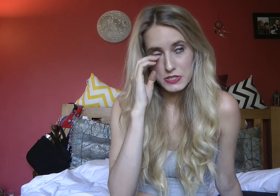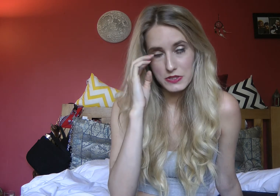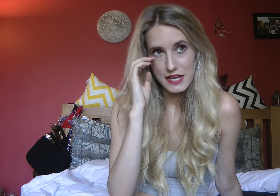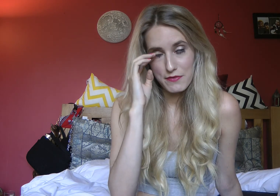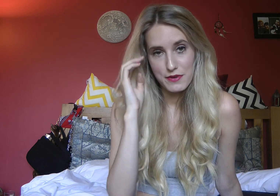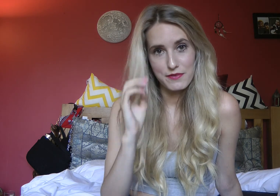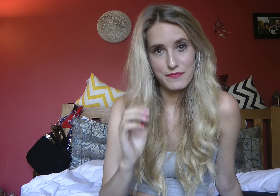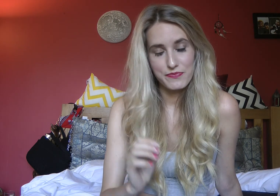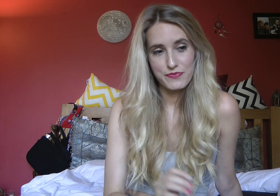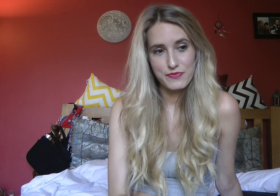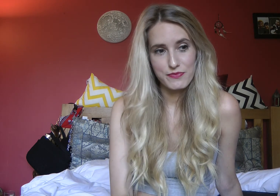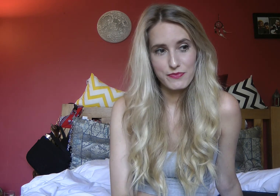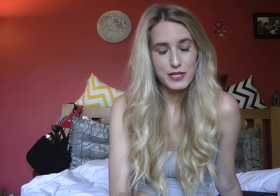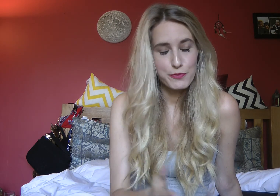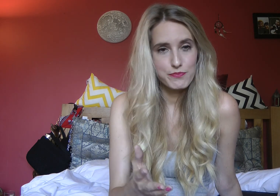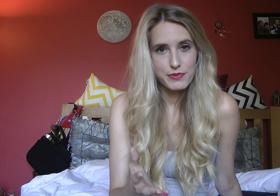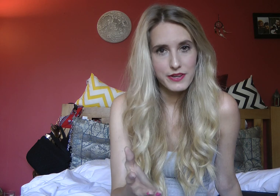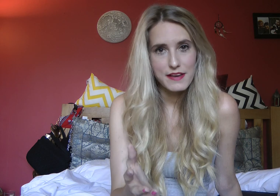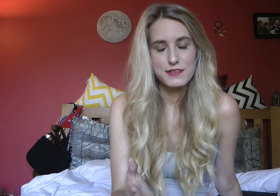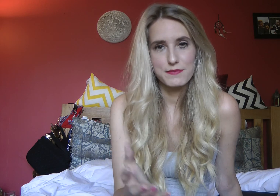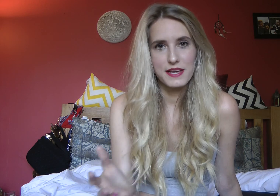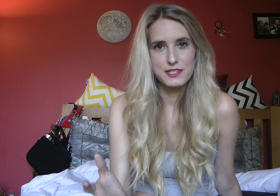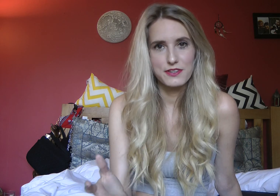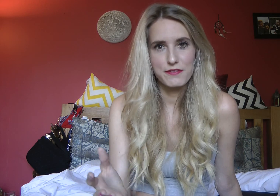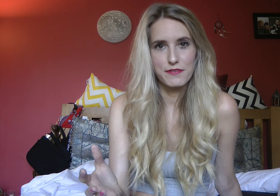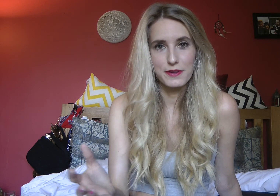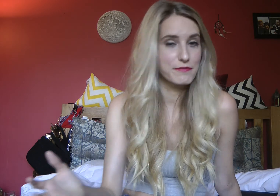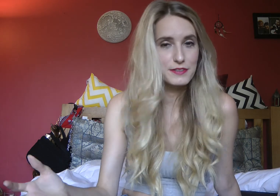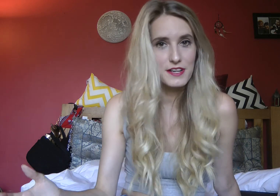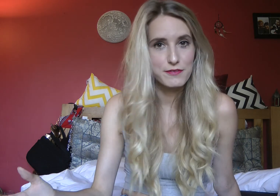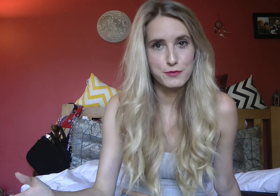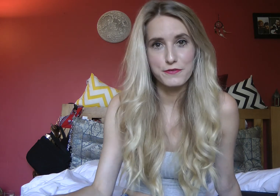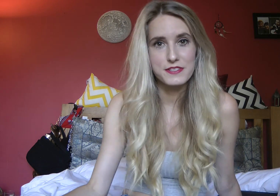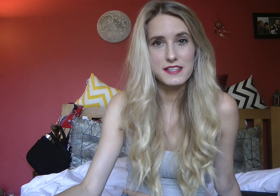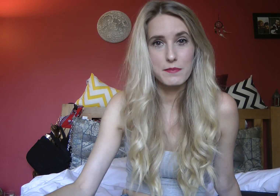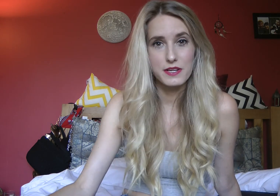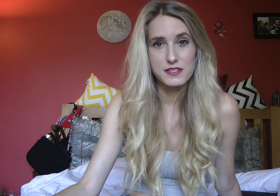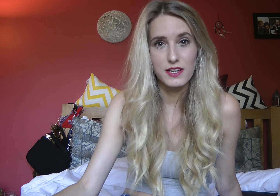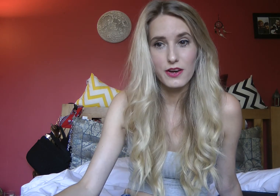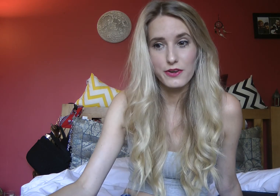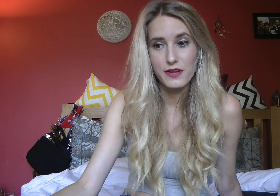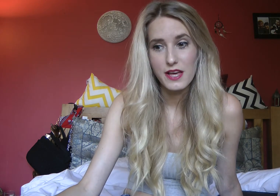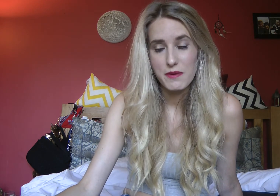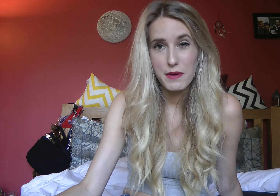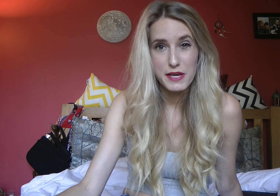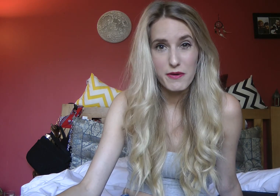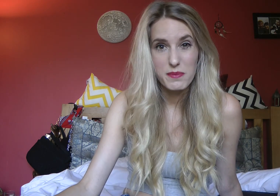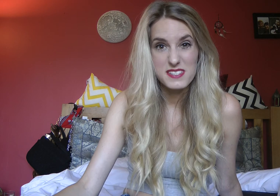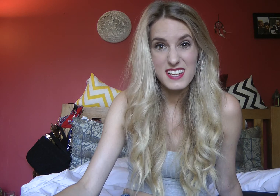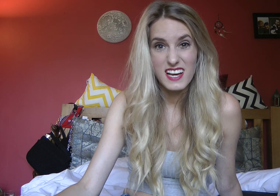sure that everyone that you put an effort to make sure everyone feels comfortable if you see that person alone maybe go up and say